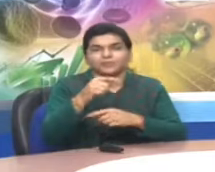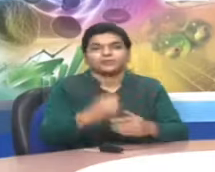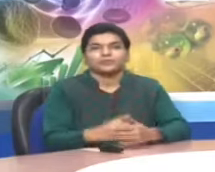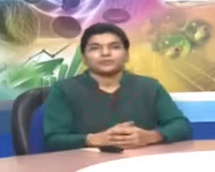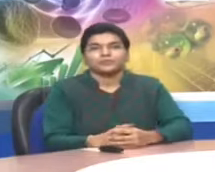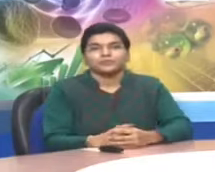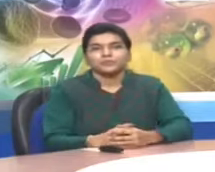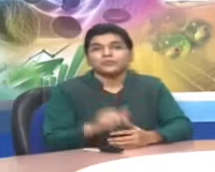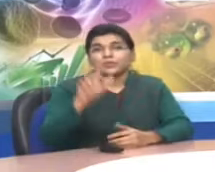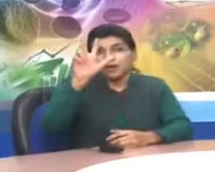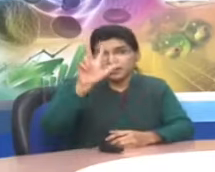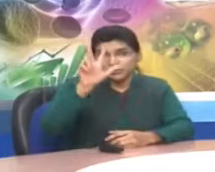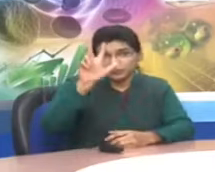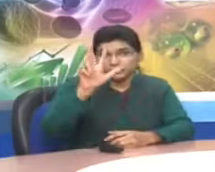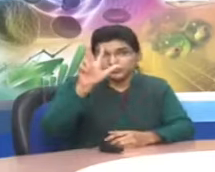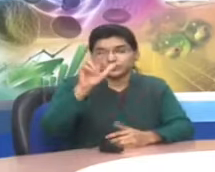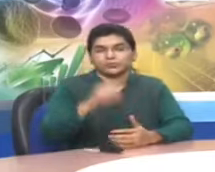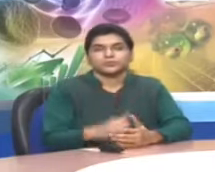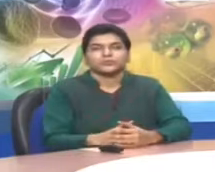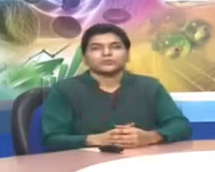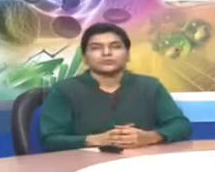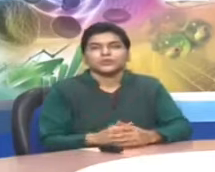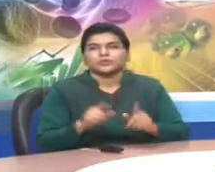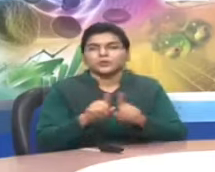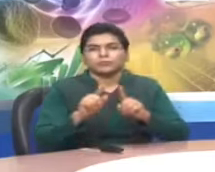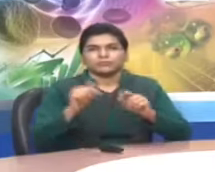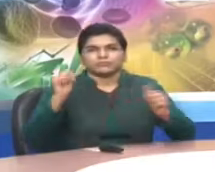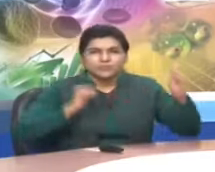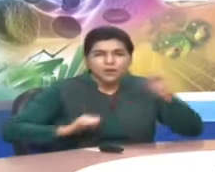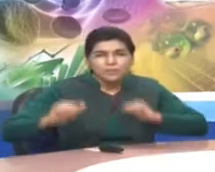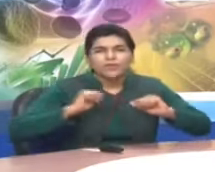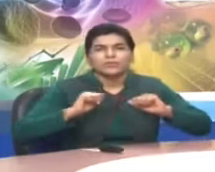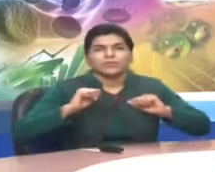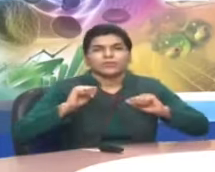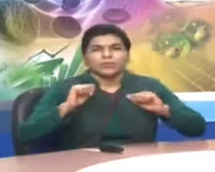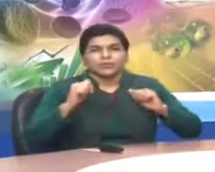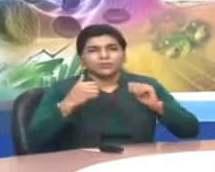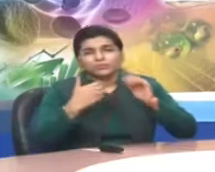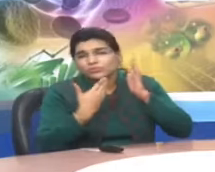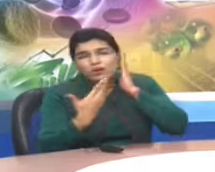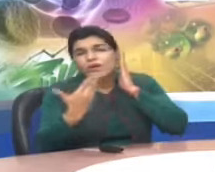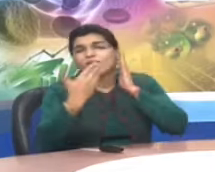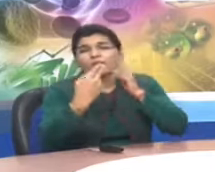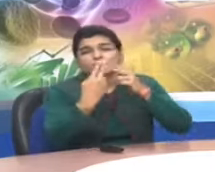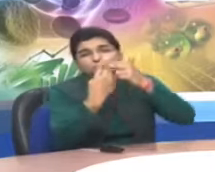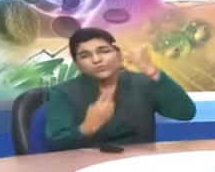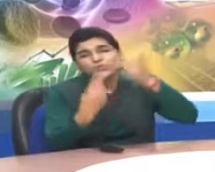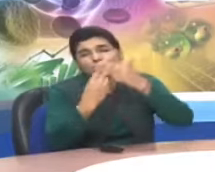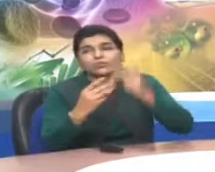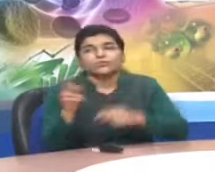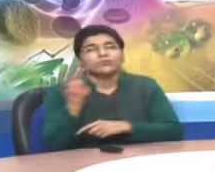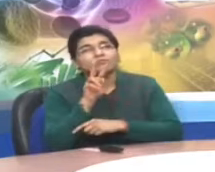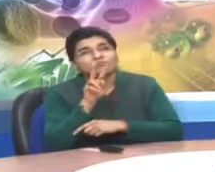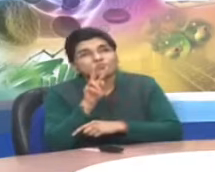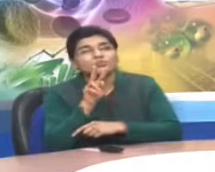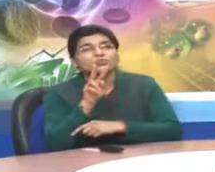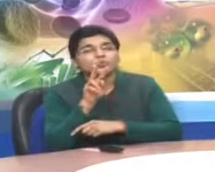When you bump in a wall or a table. Eighth word is melodramatic.